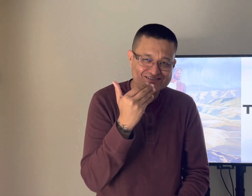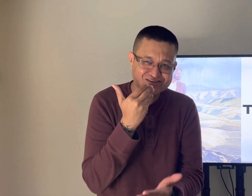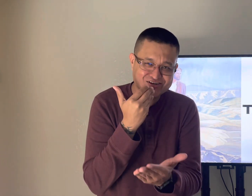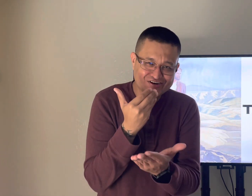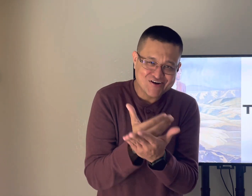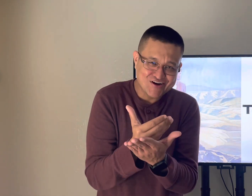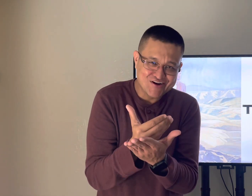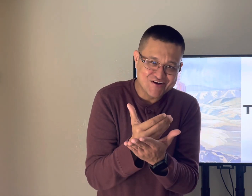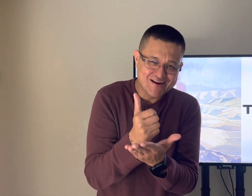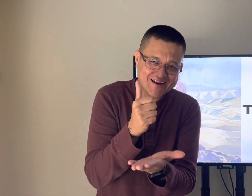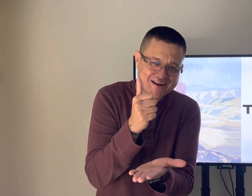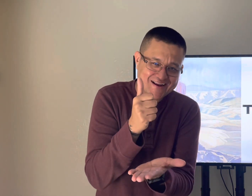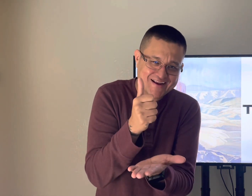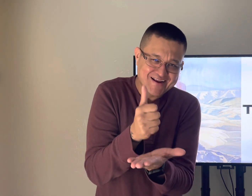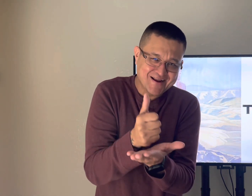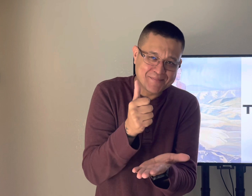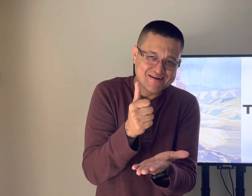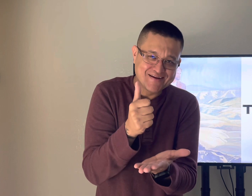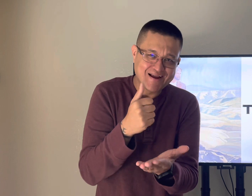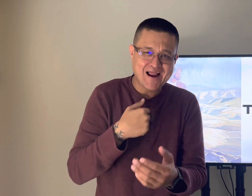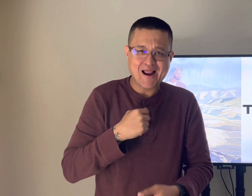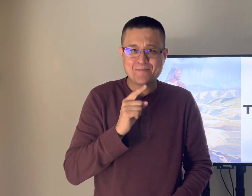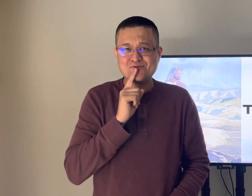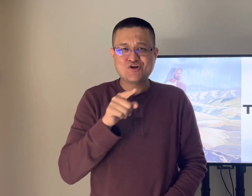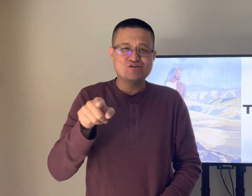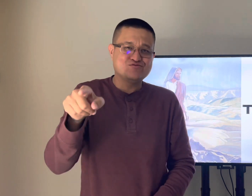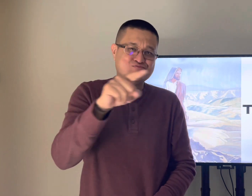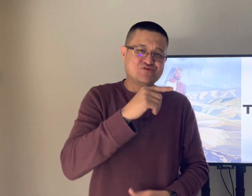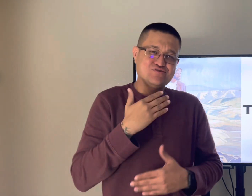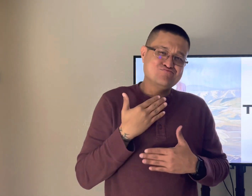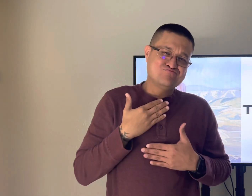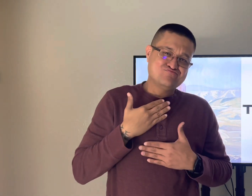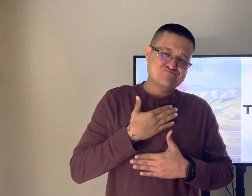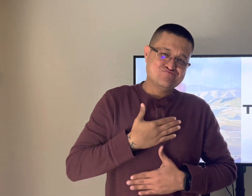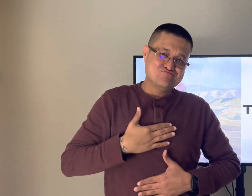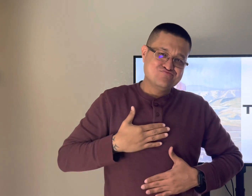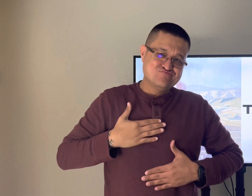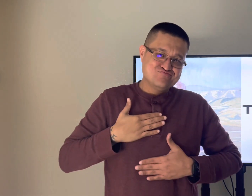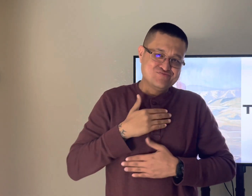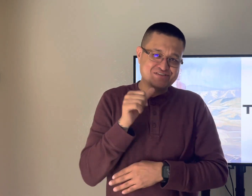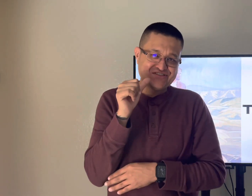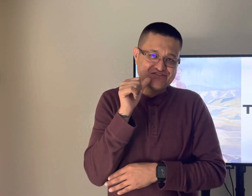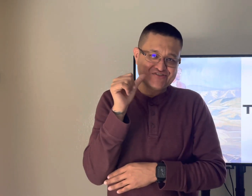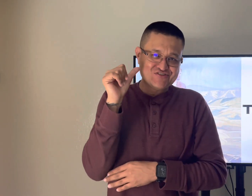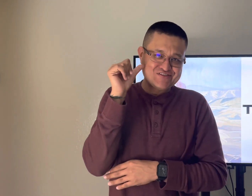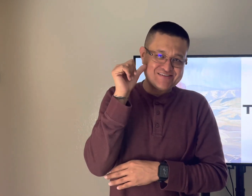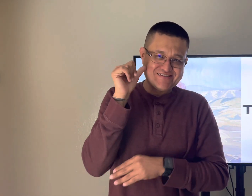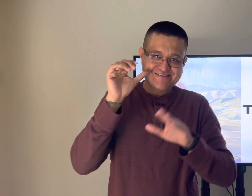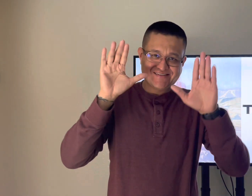god is good amen i'm sure you all really enjoyed yesterday